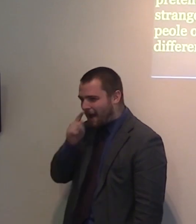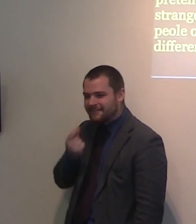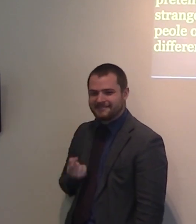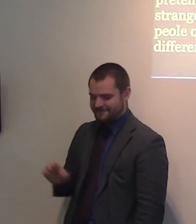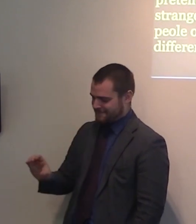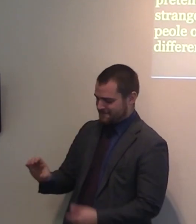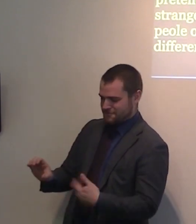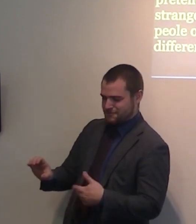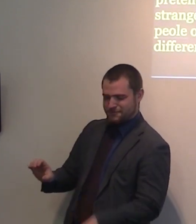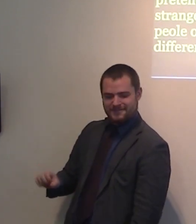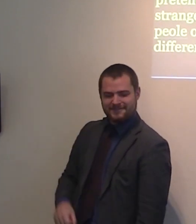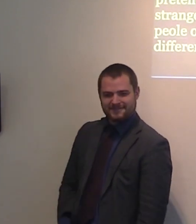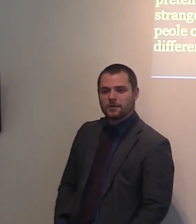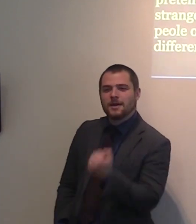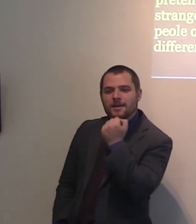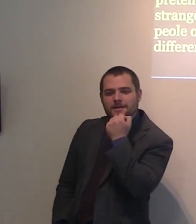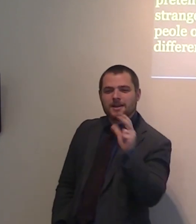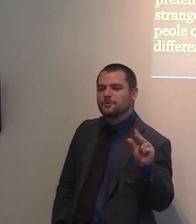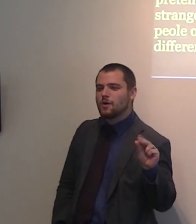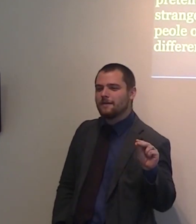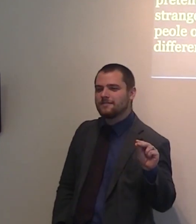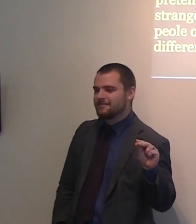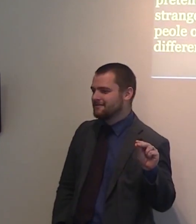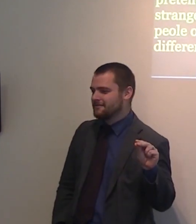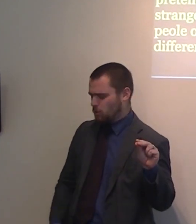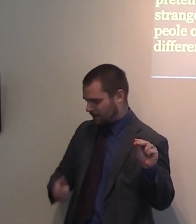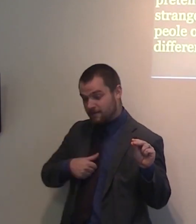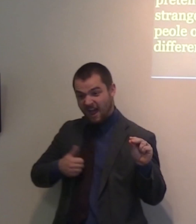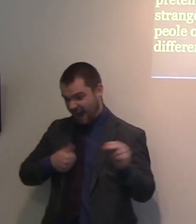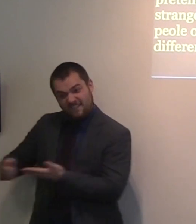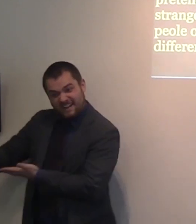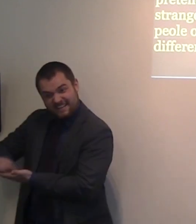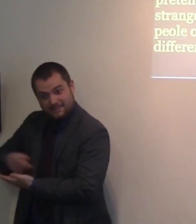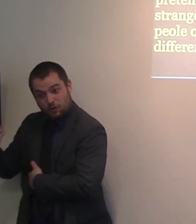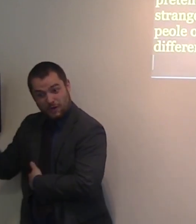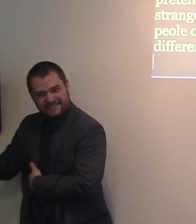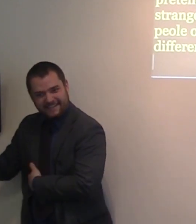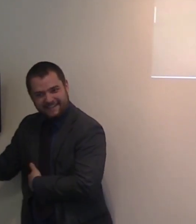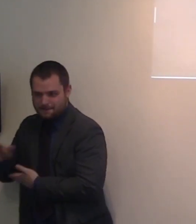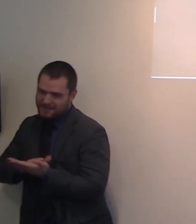I have selected 20 of them, so we are halfway. The 12th one. Salt.